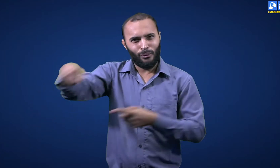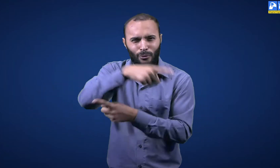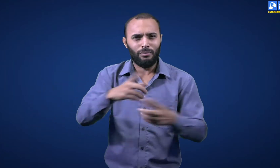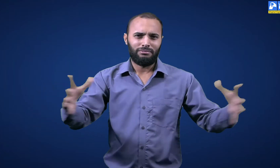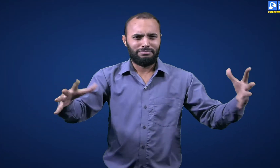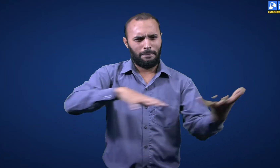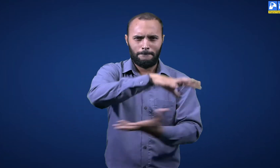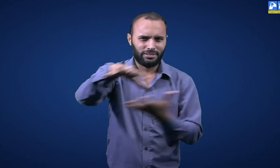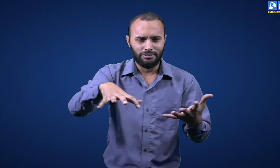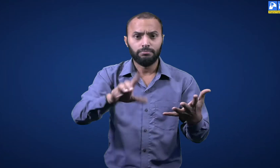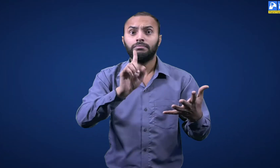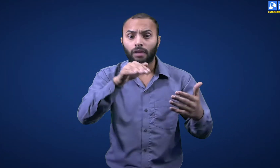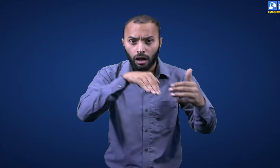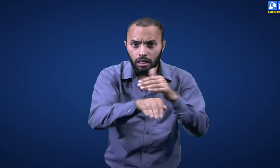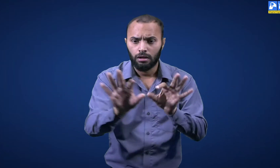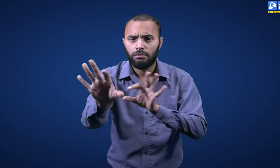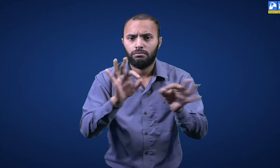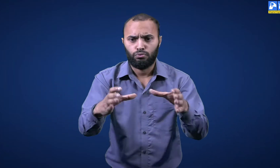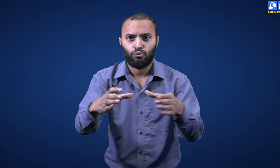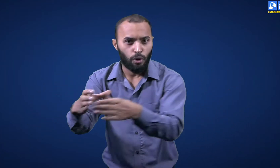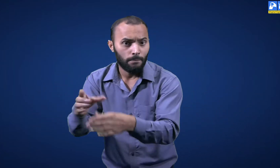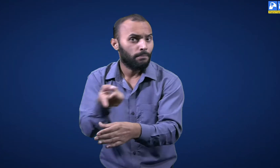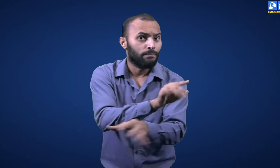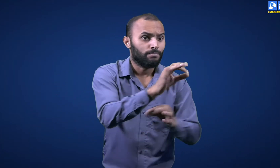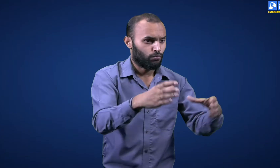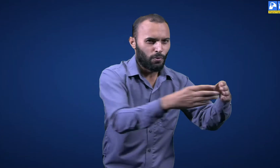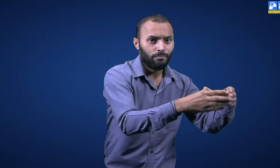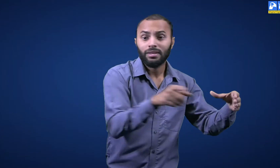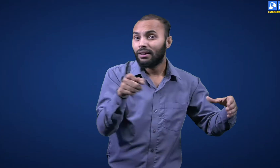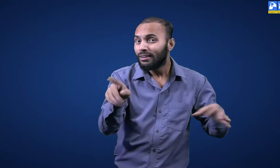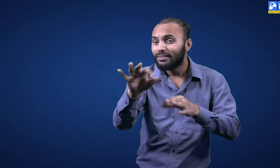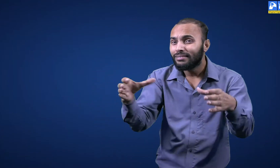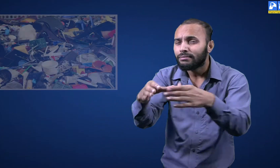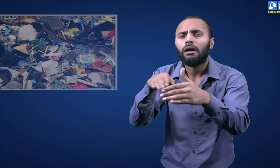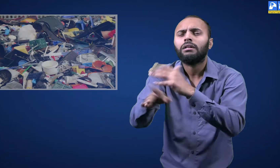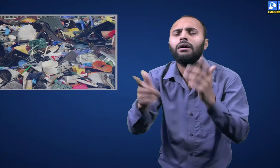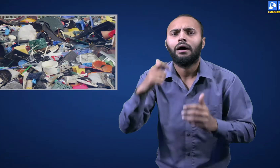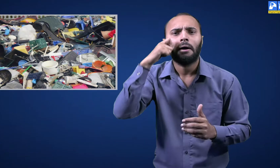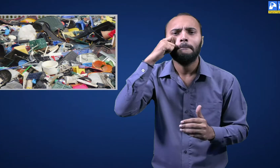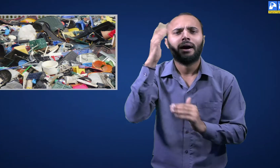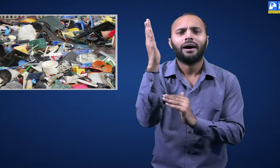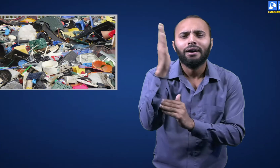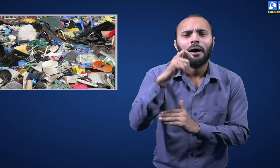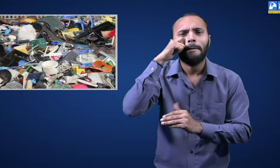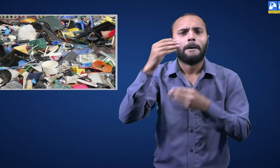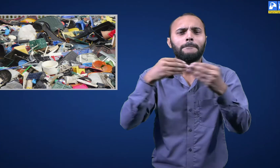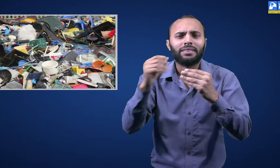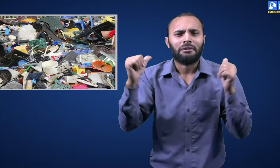The garbage has both useful and non-useful components. The garbage of